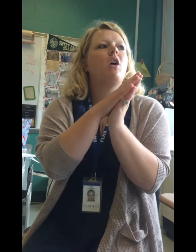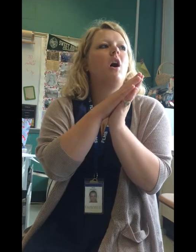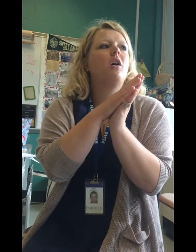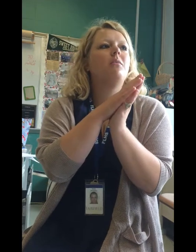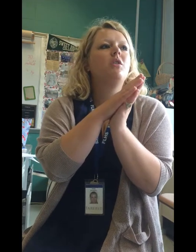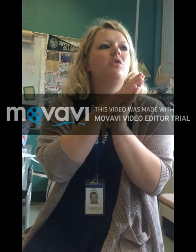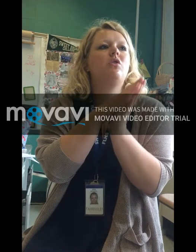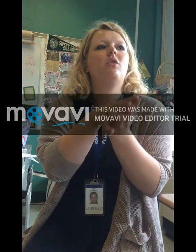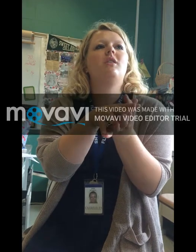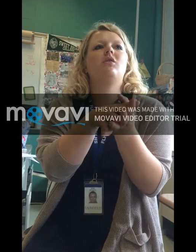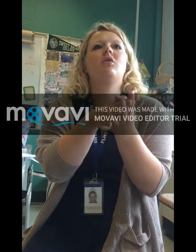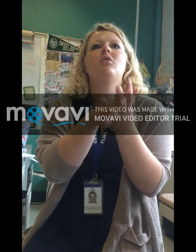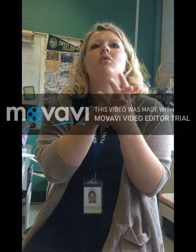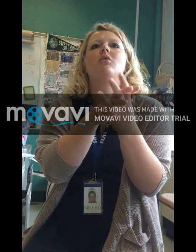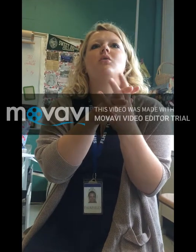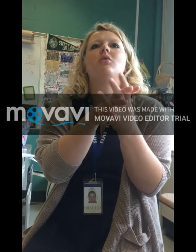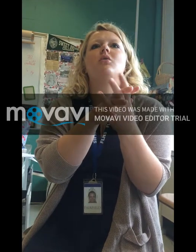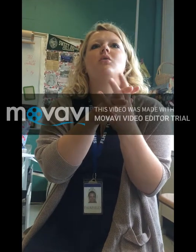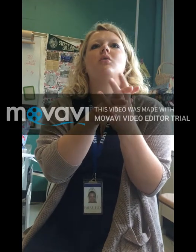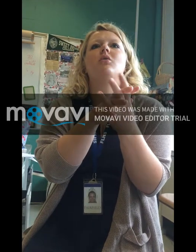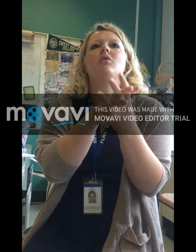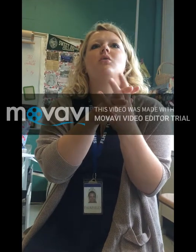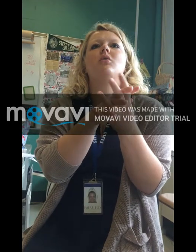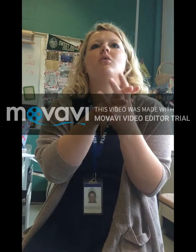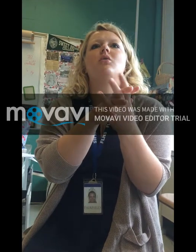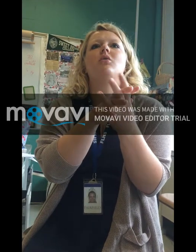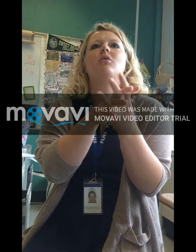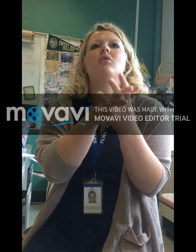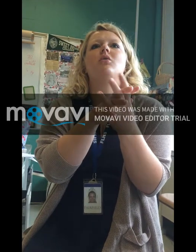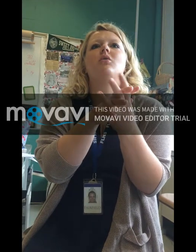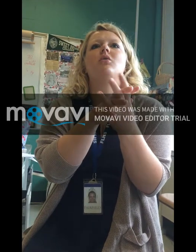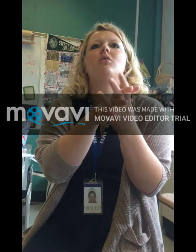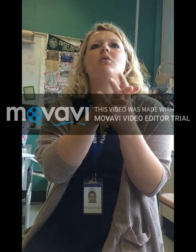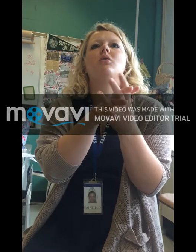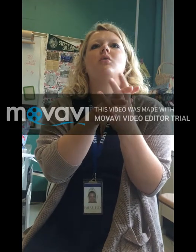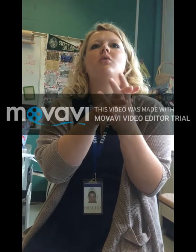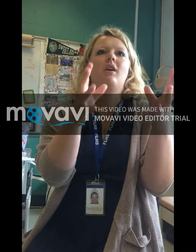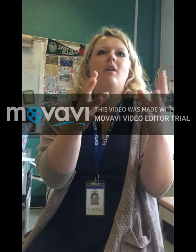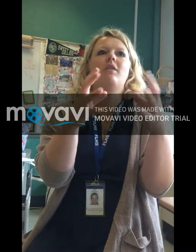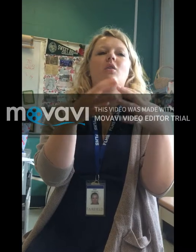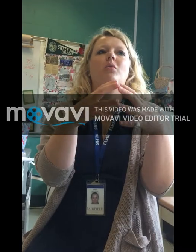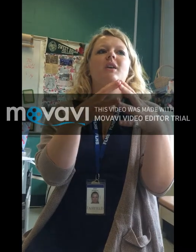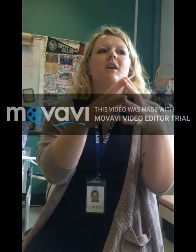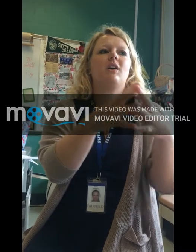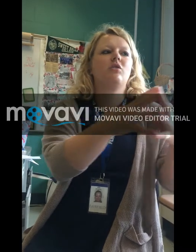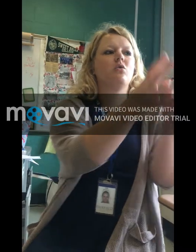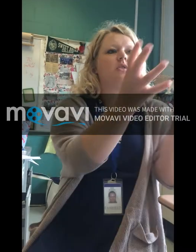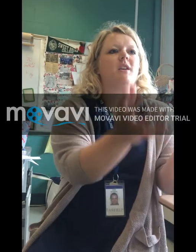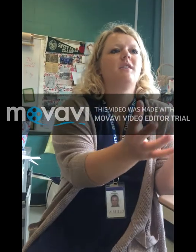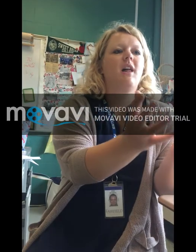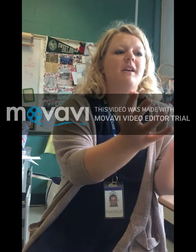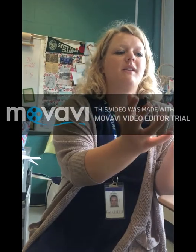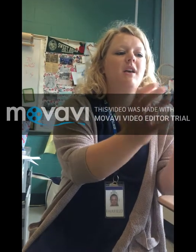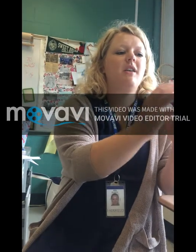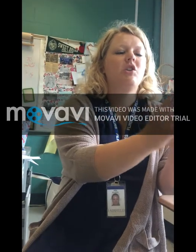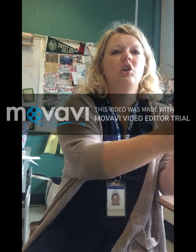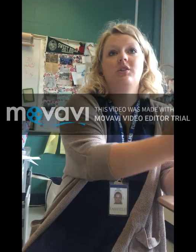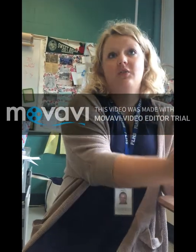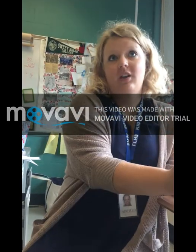students who are ELL will kind of go there and there will be like a social studies class that's just for